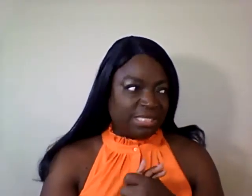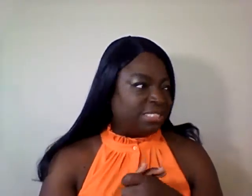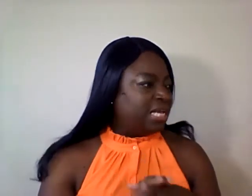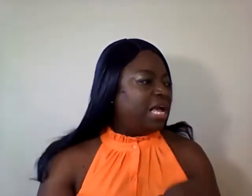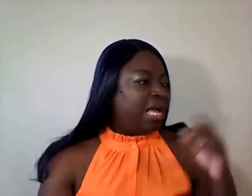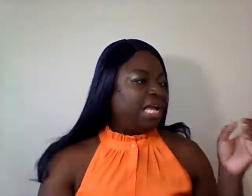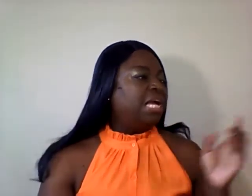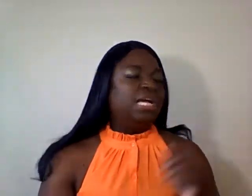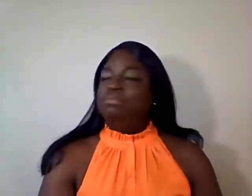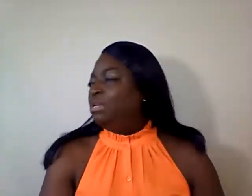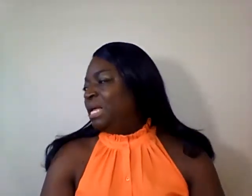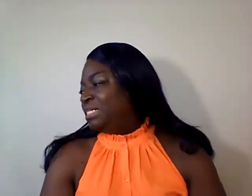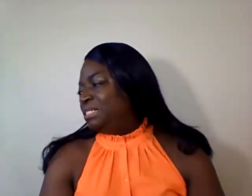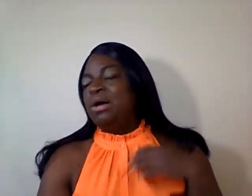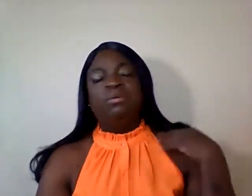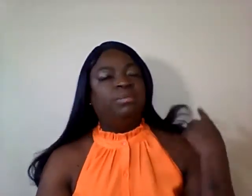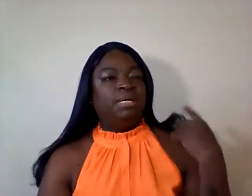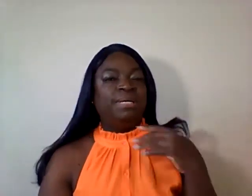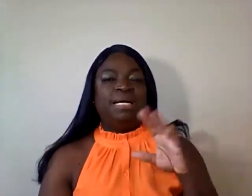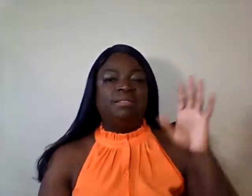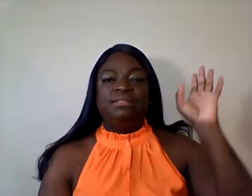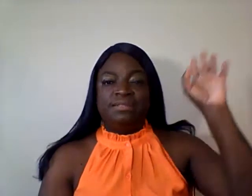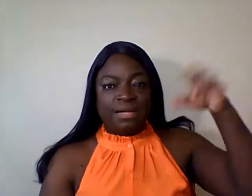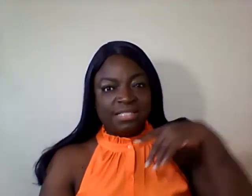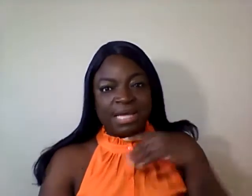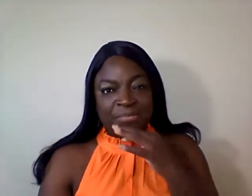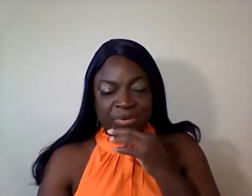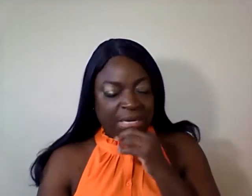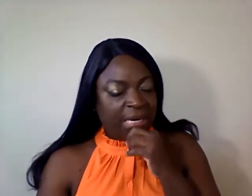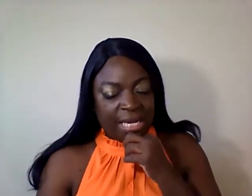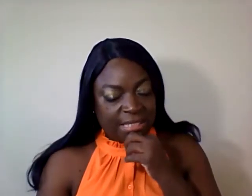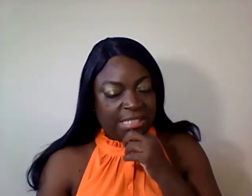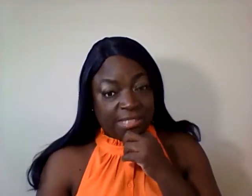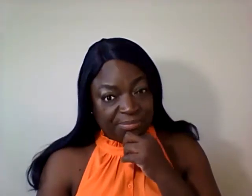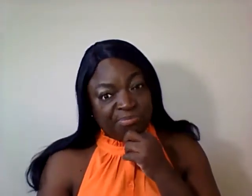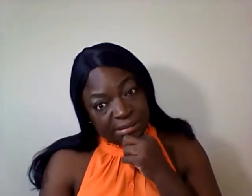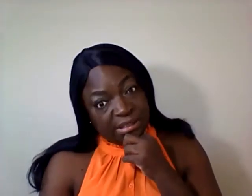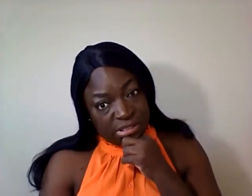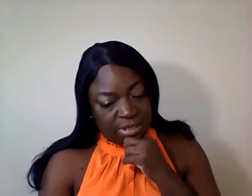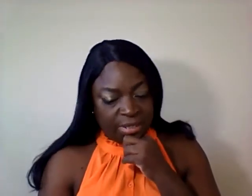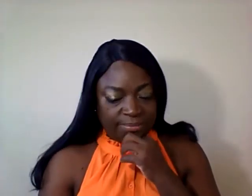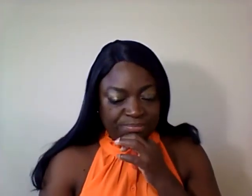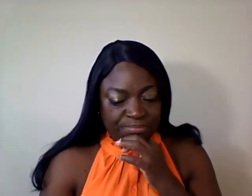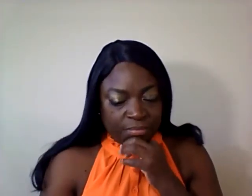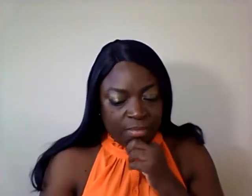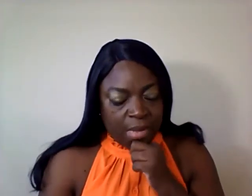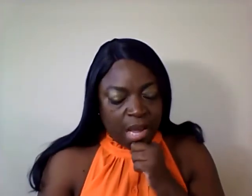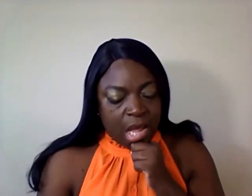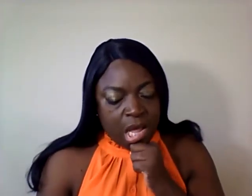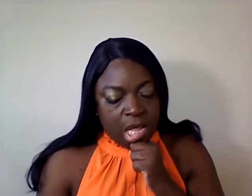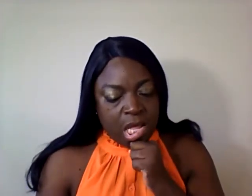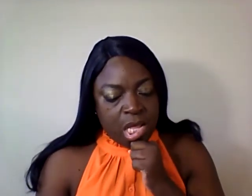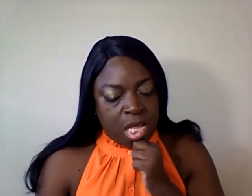Because I got glasses all around my house. All type of reading glasses. So, yeah. Uh,